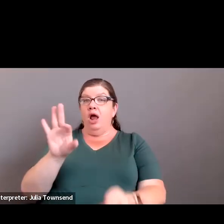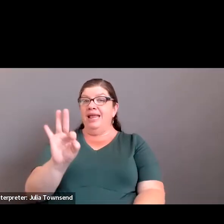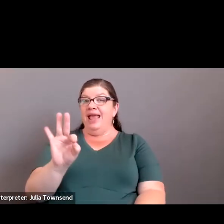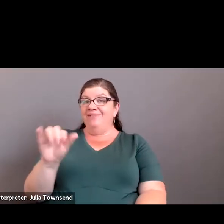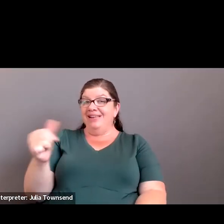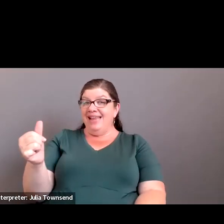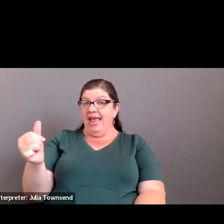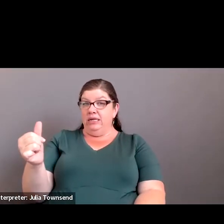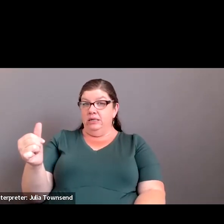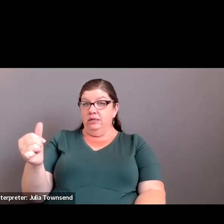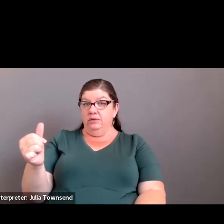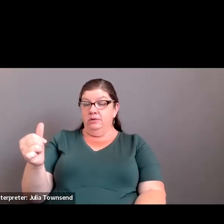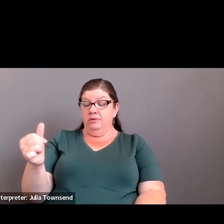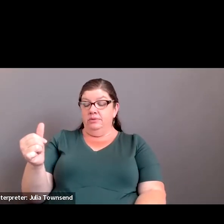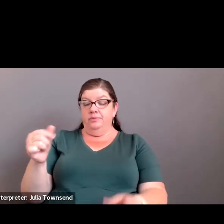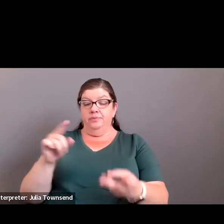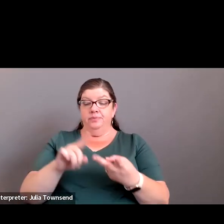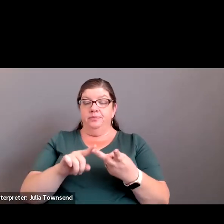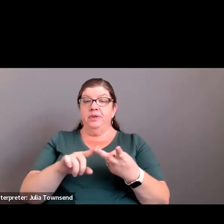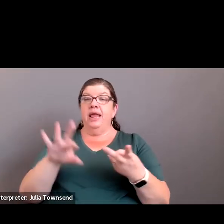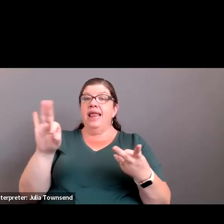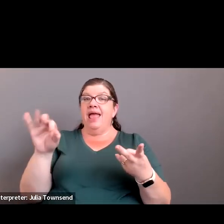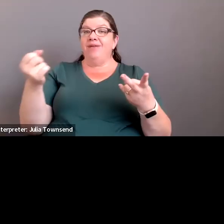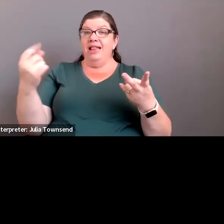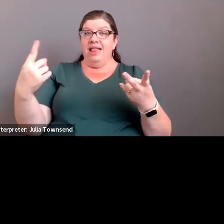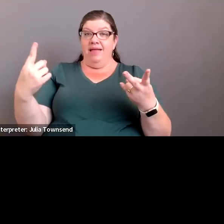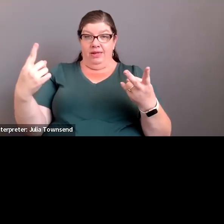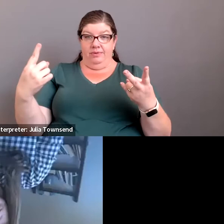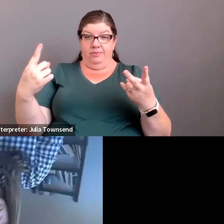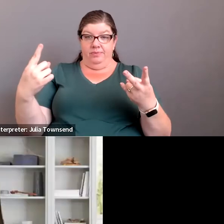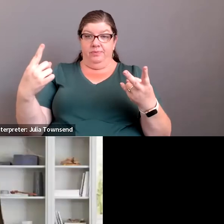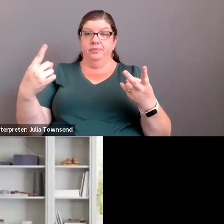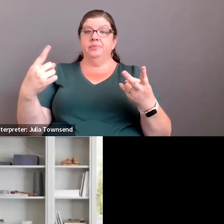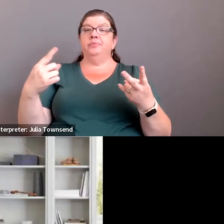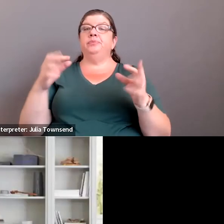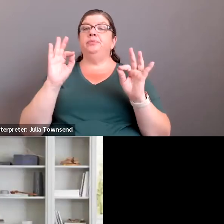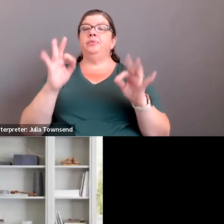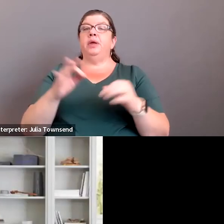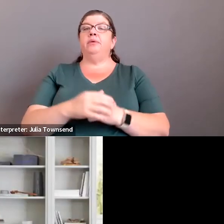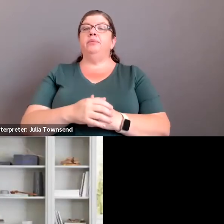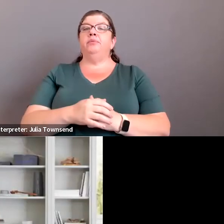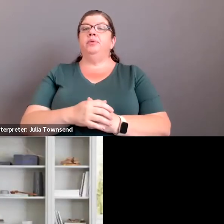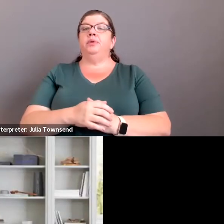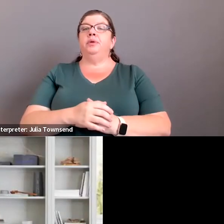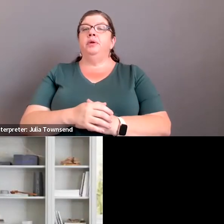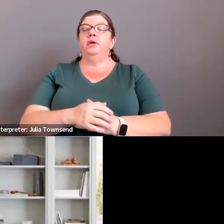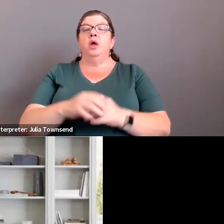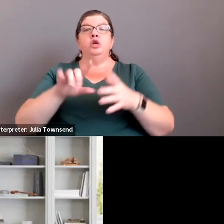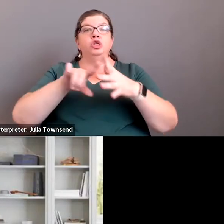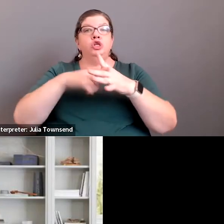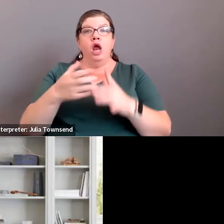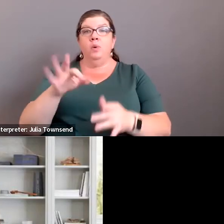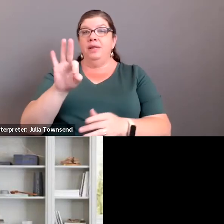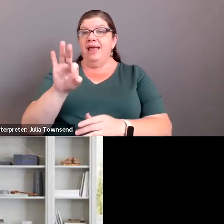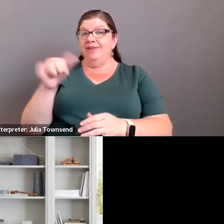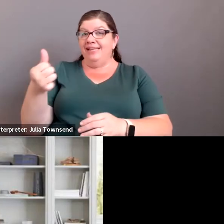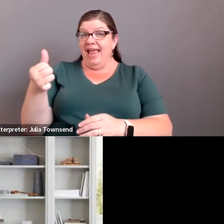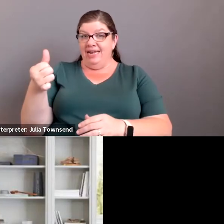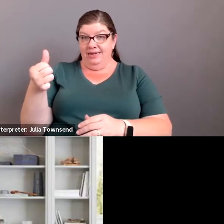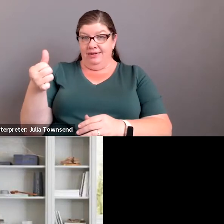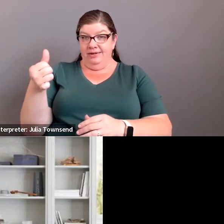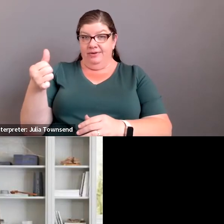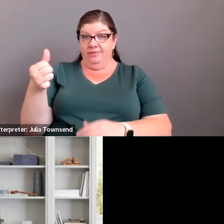and F11. Okay. So starting with – So we can start with F10.